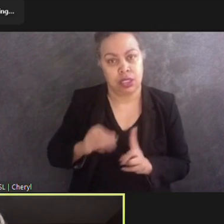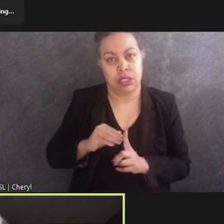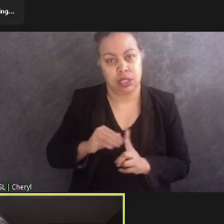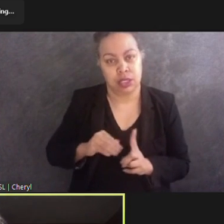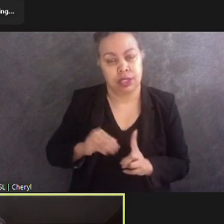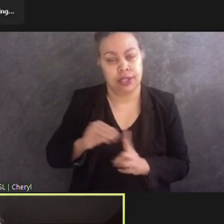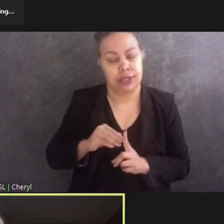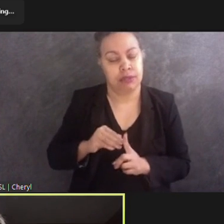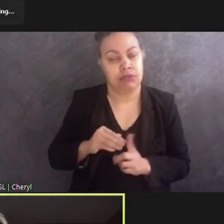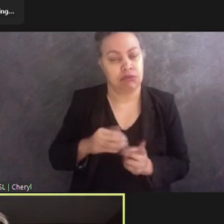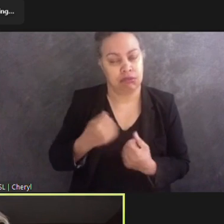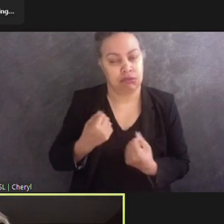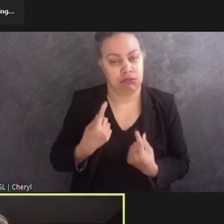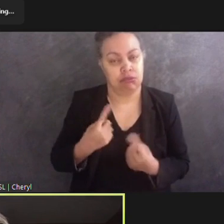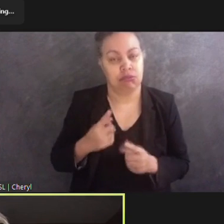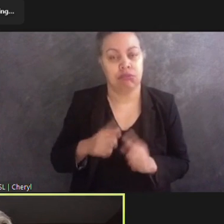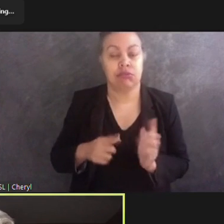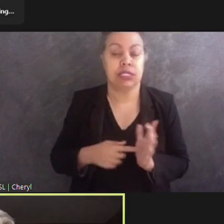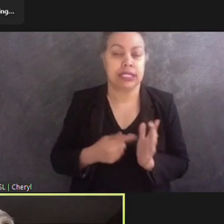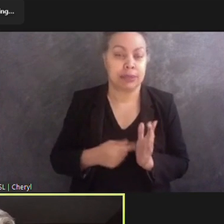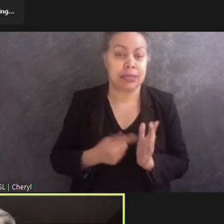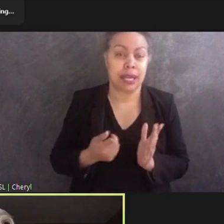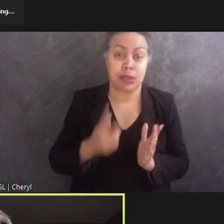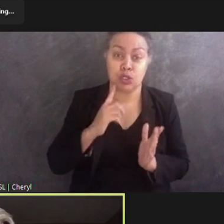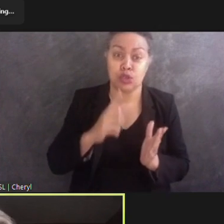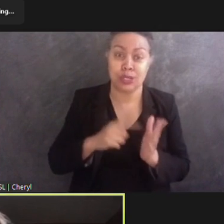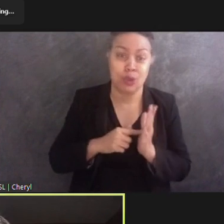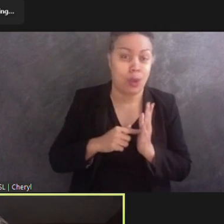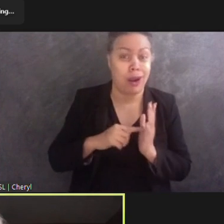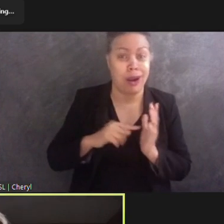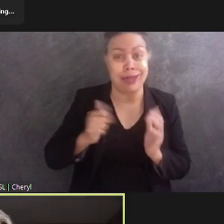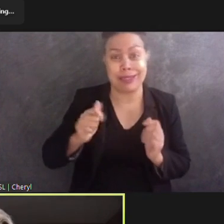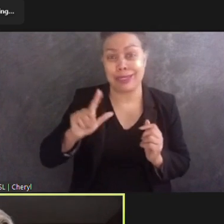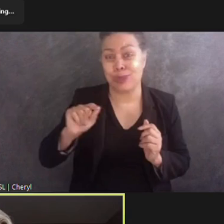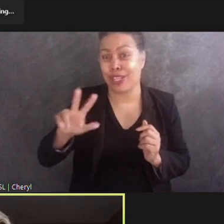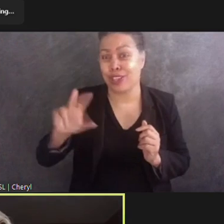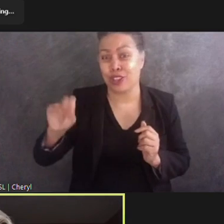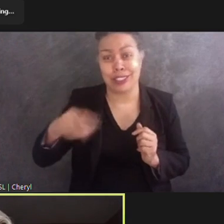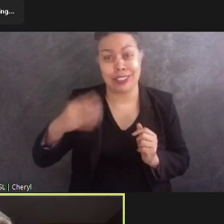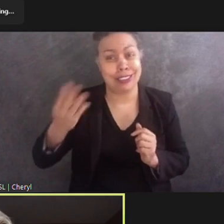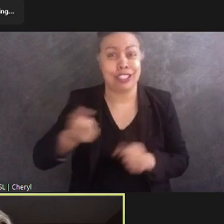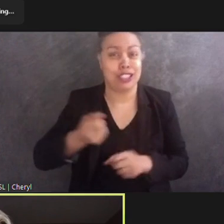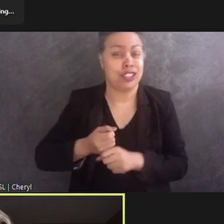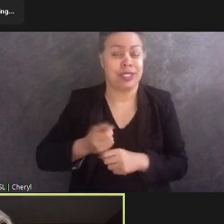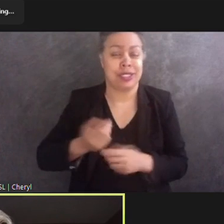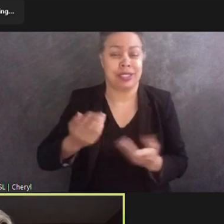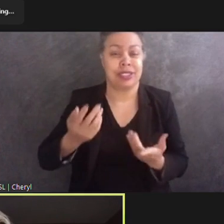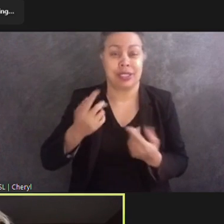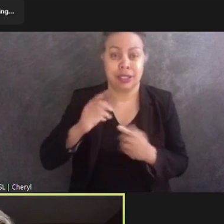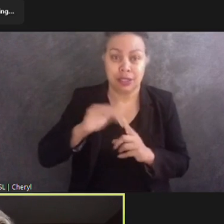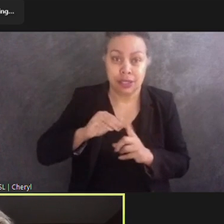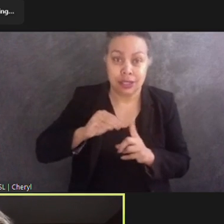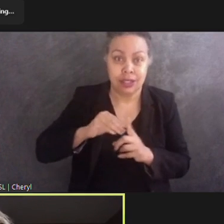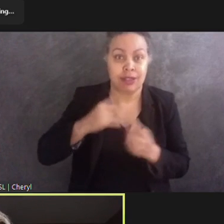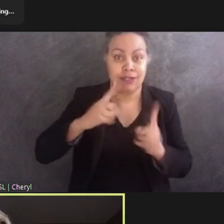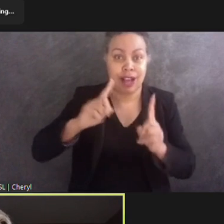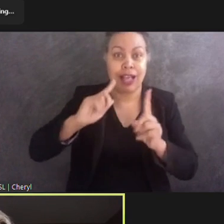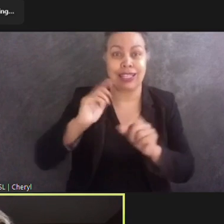But sometimes it takes a couple of decades of squeaky wheeling most definitely to get things done. So we're here. We're going to keep